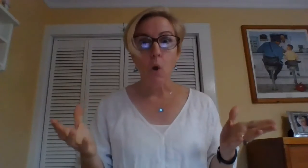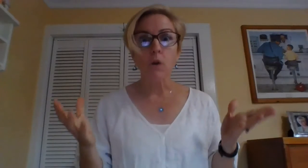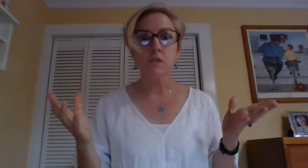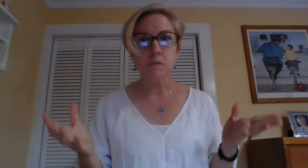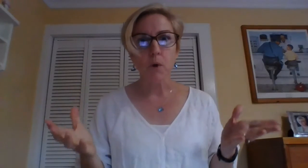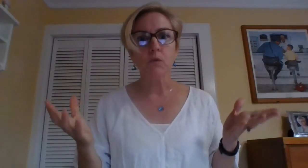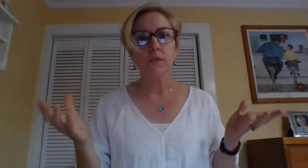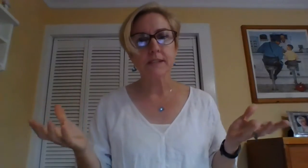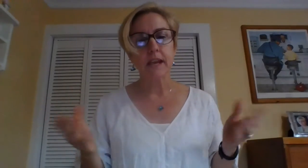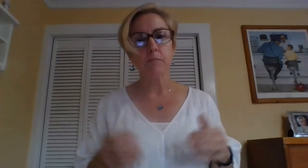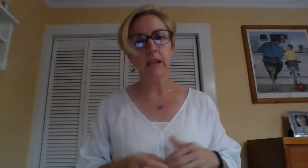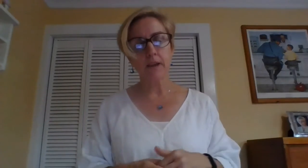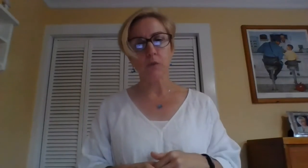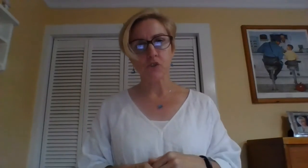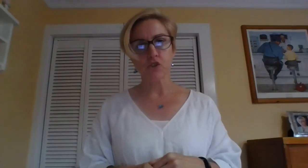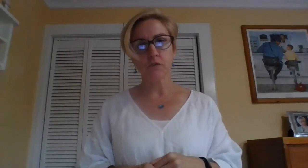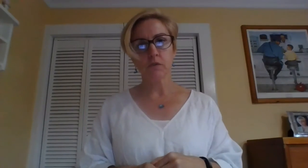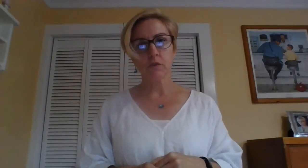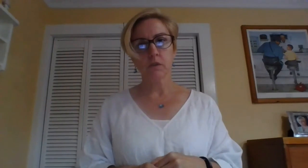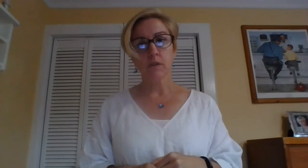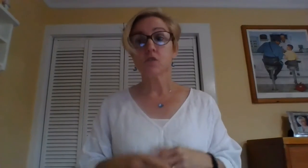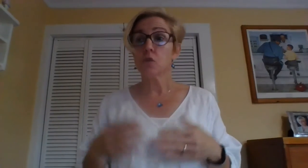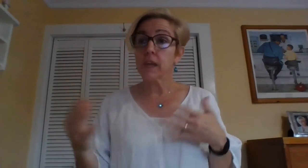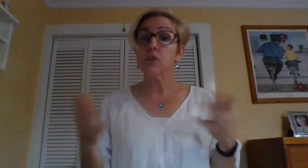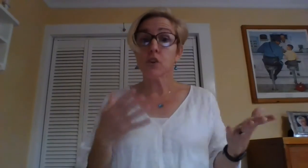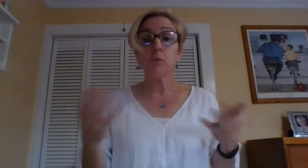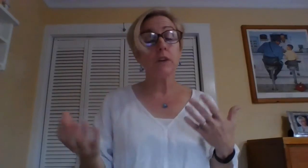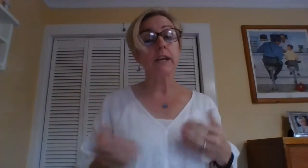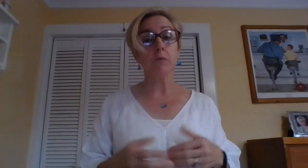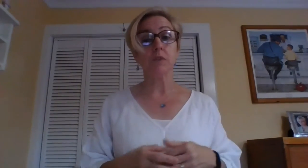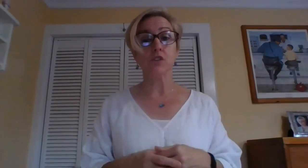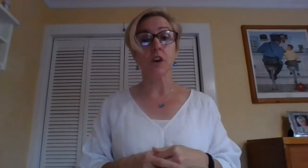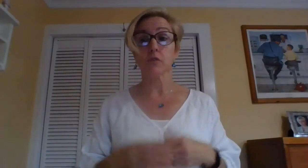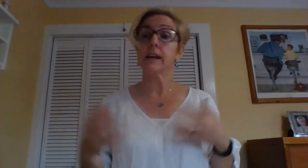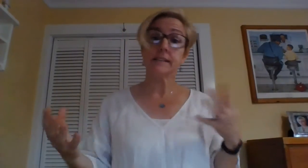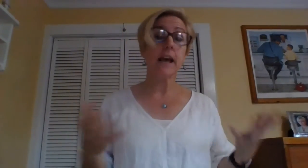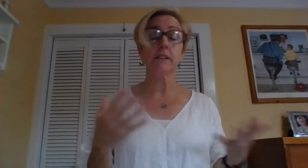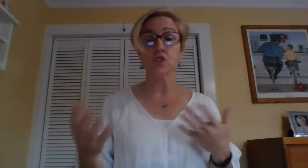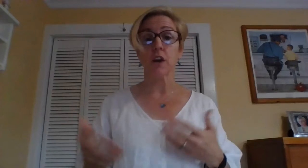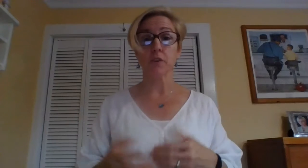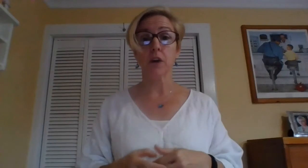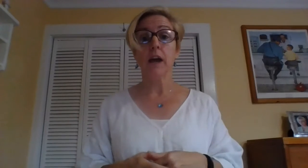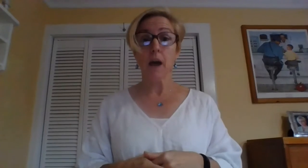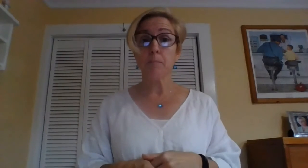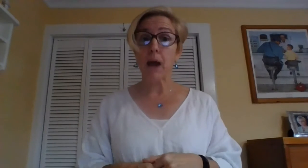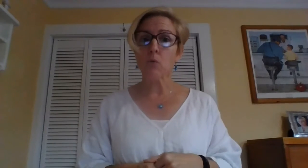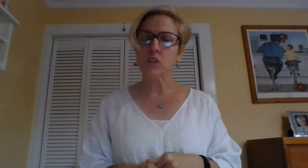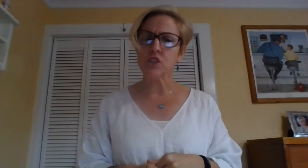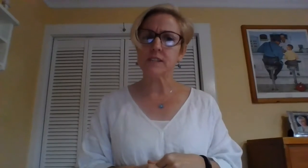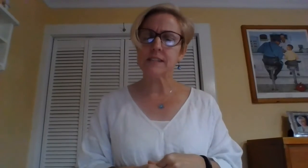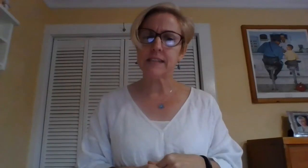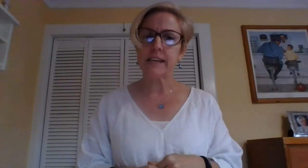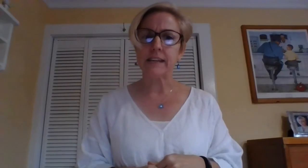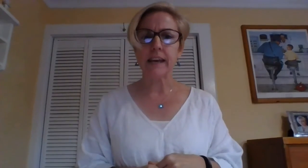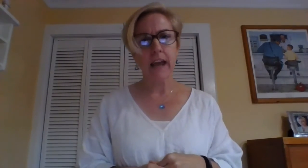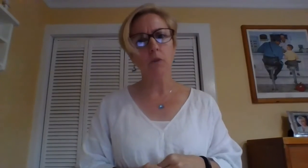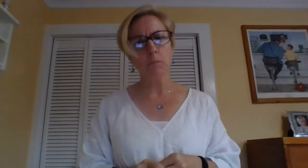all spoke the same language so they could communicate with each other and tell each other about what Jesus did and how